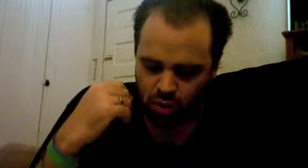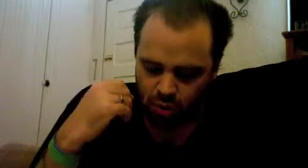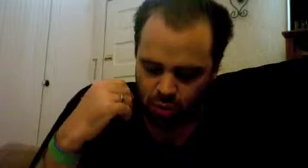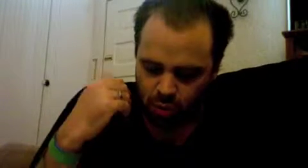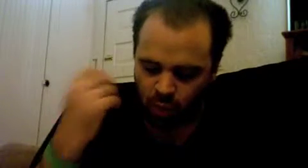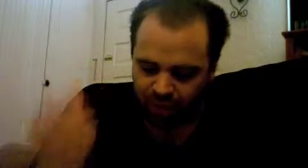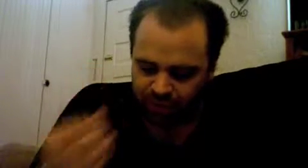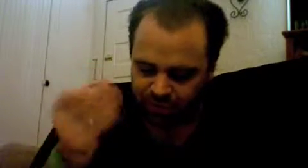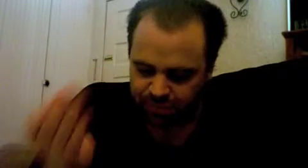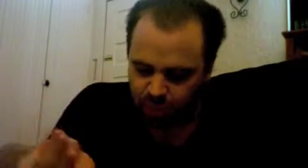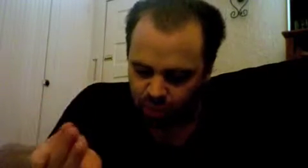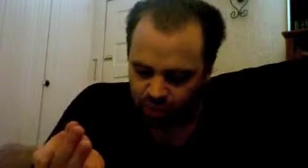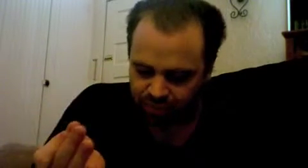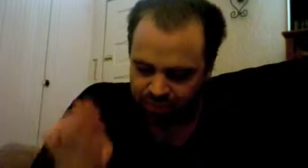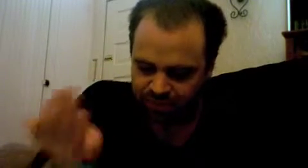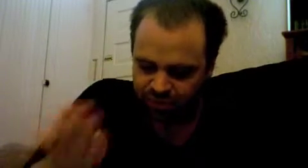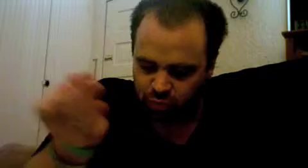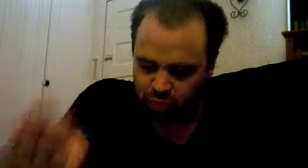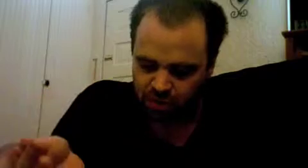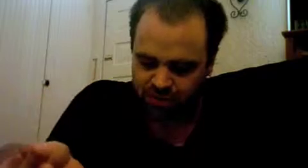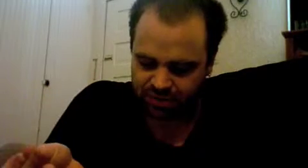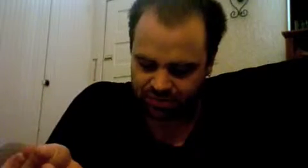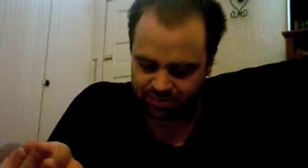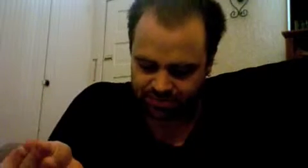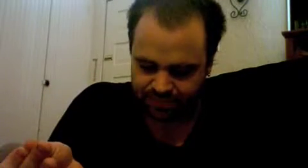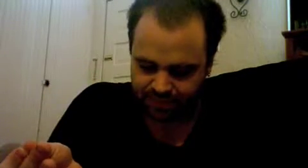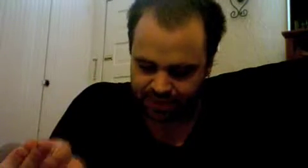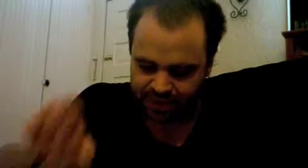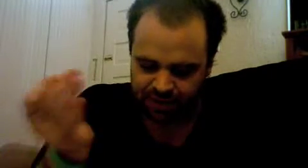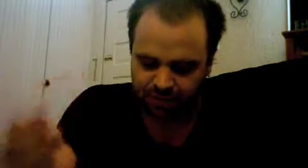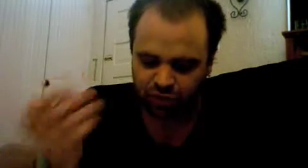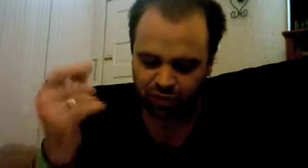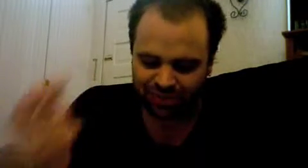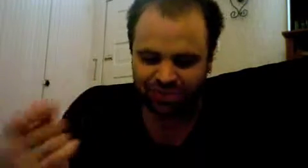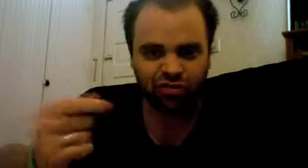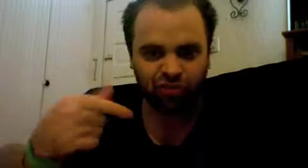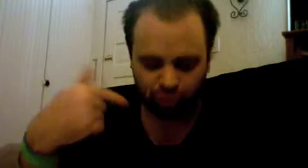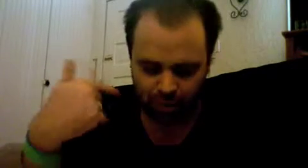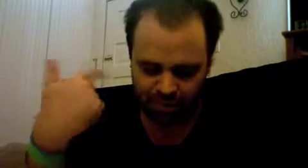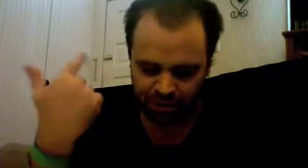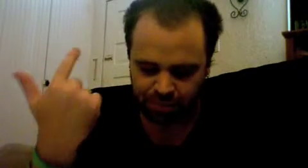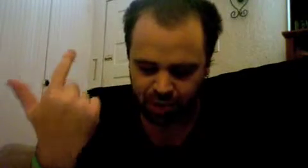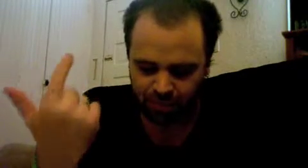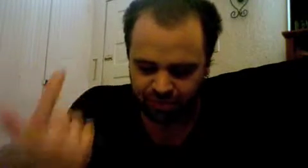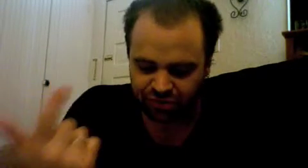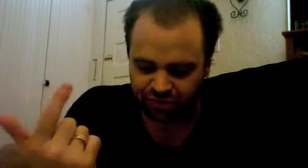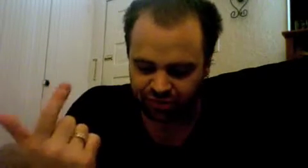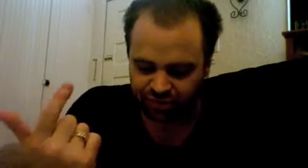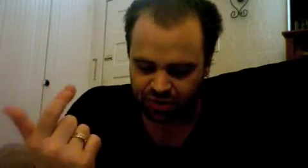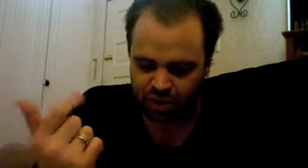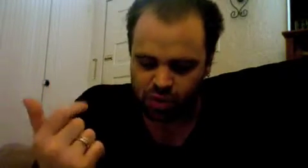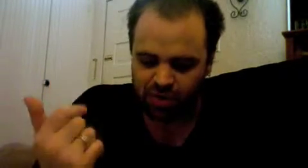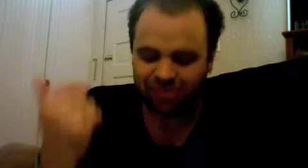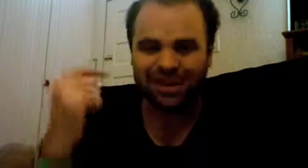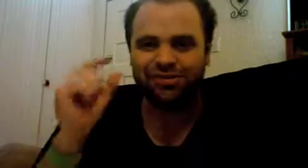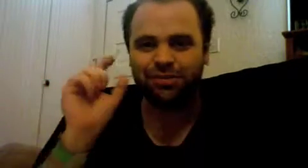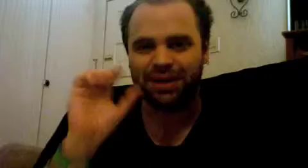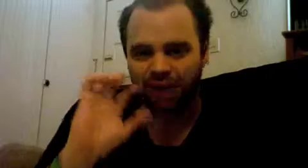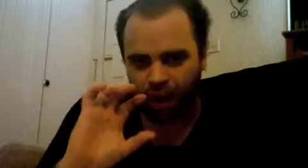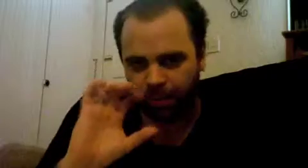whatever is more than such a word even the transition to a mere proposition contains a becoming